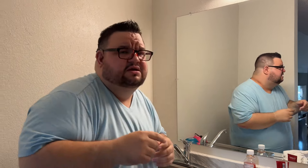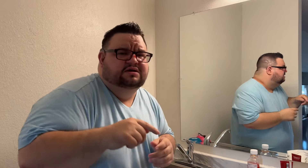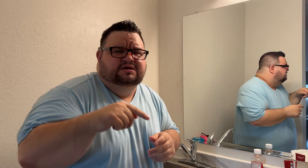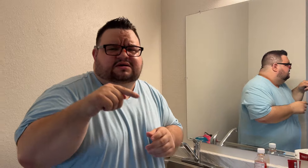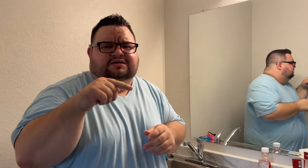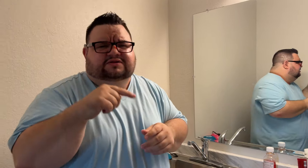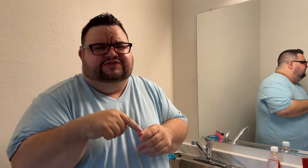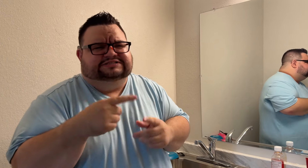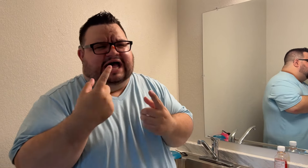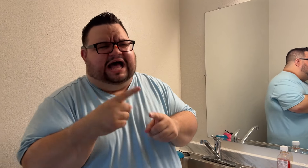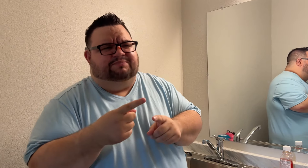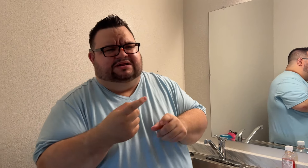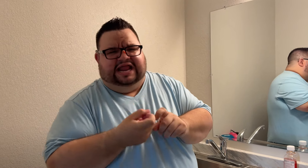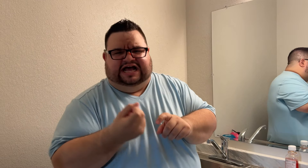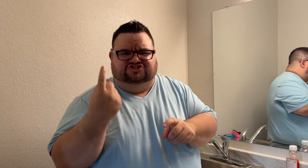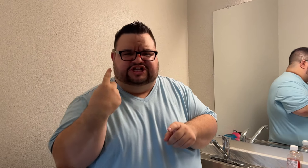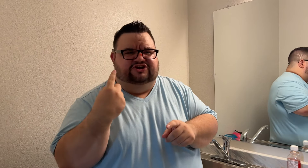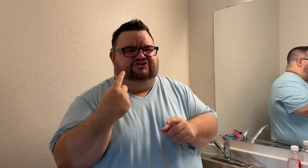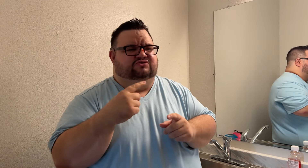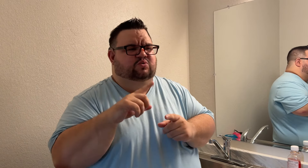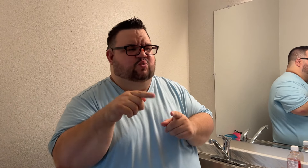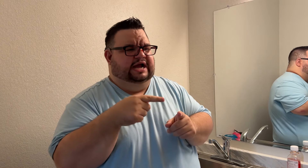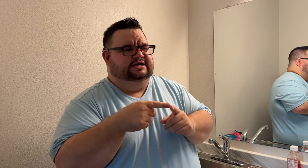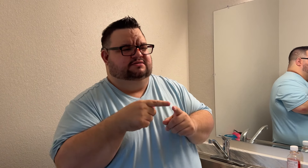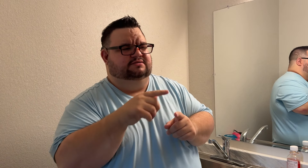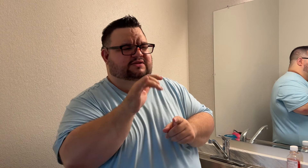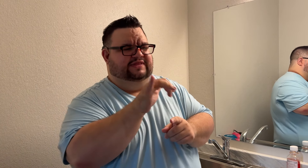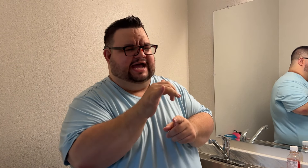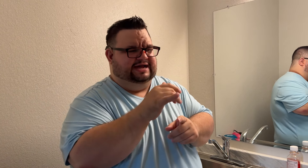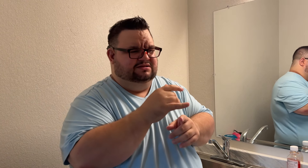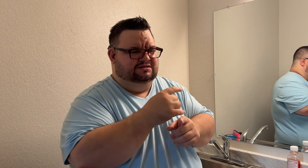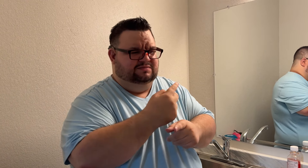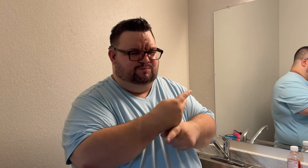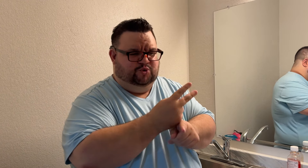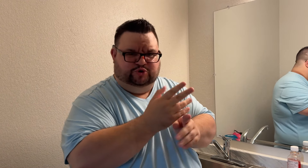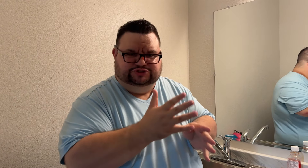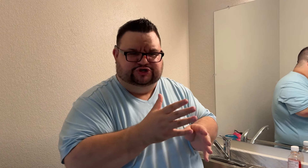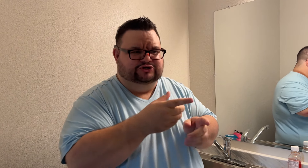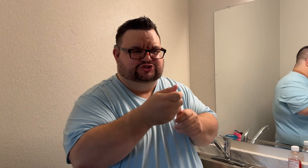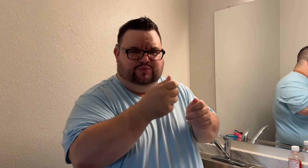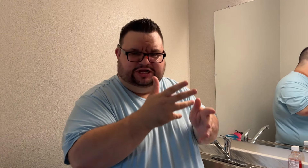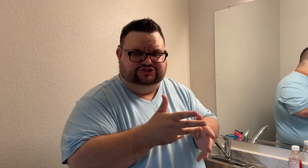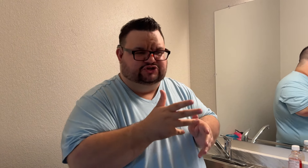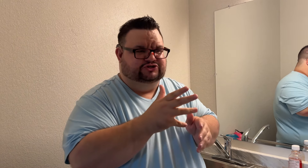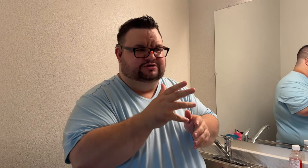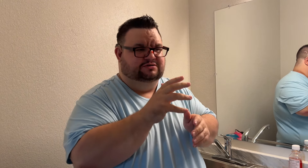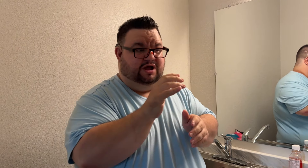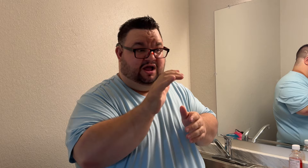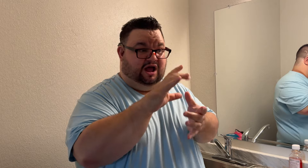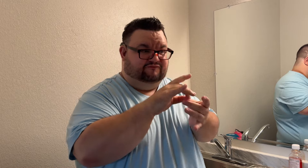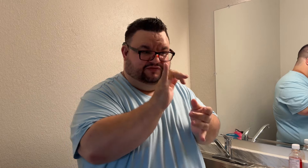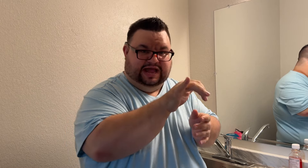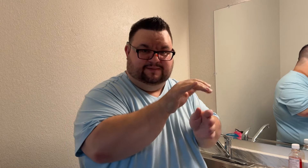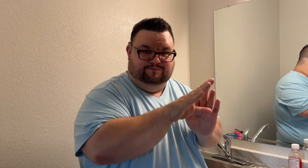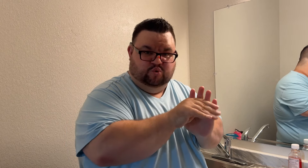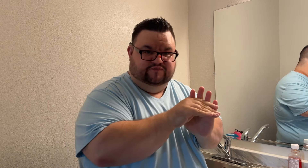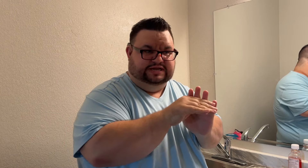This happened last year when the producer-director of the movie,